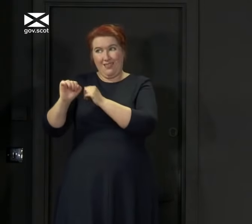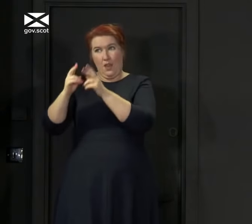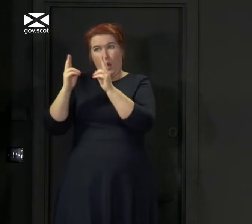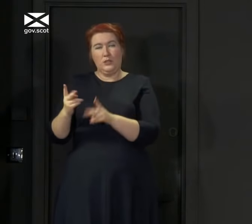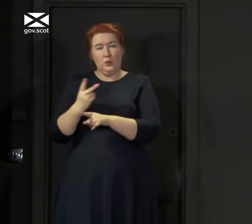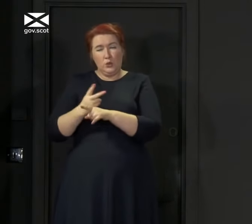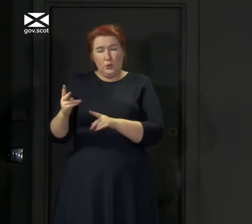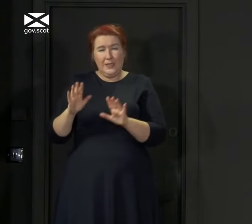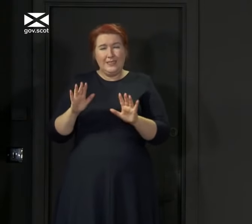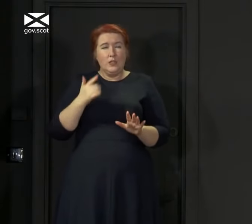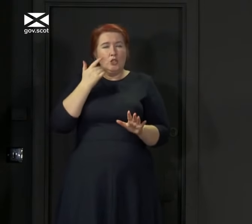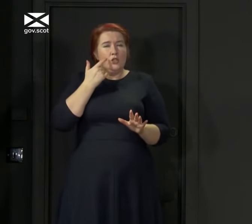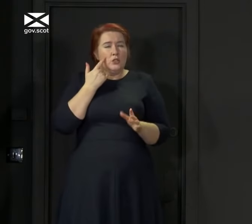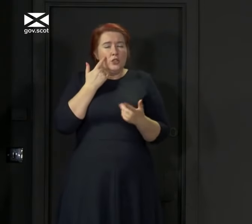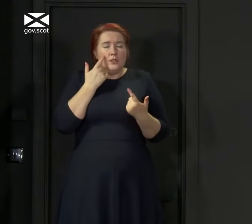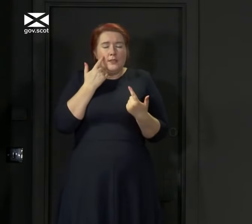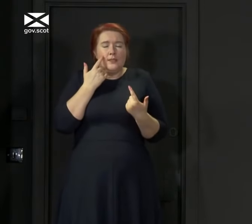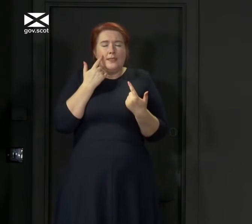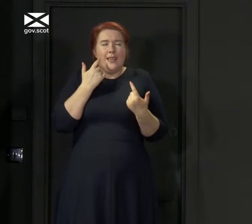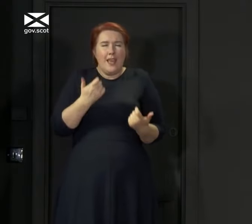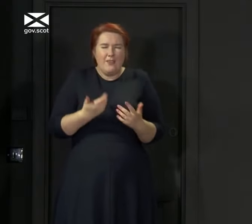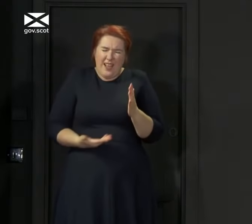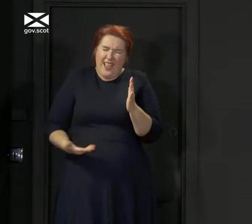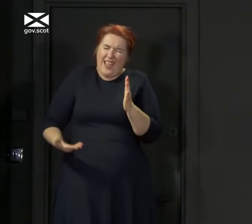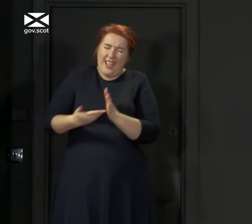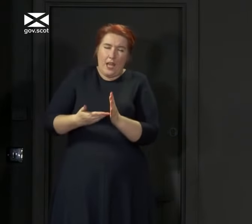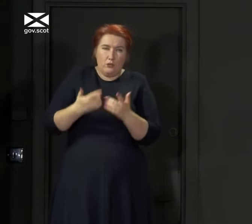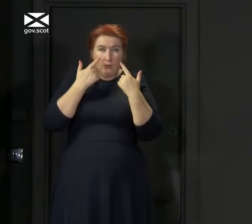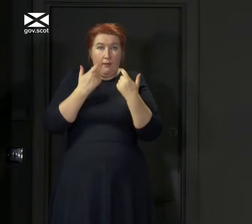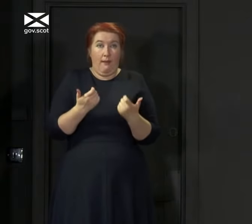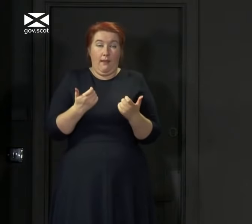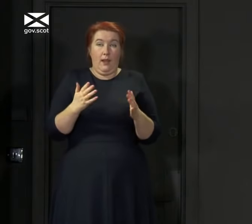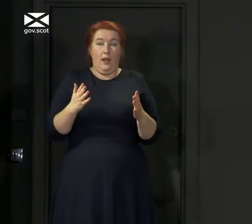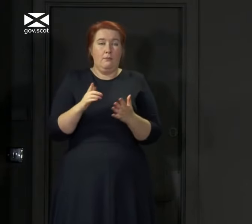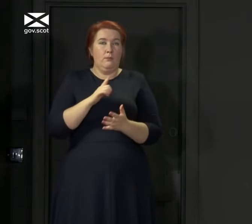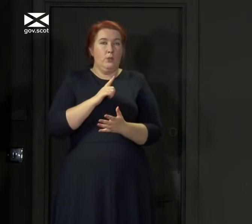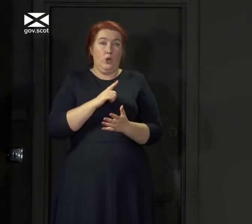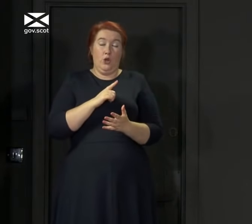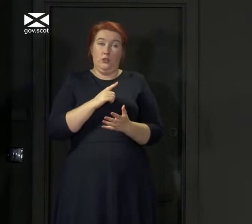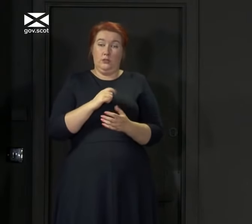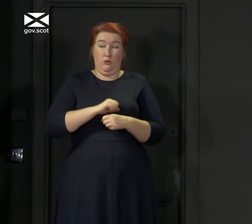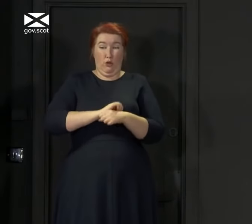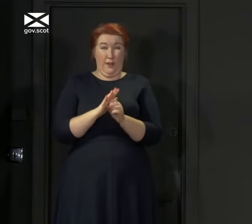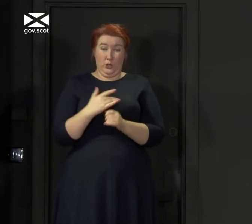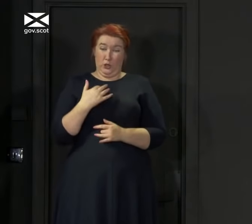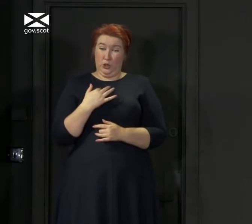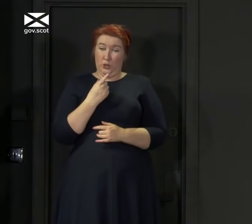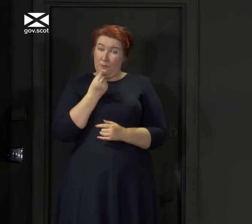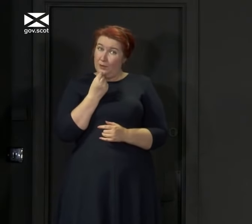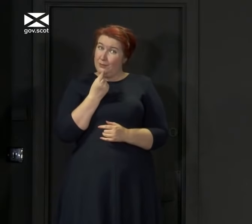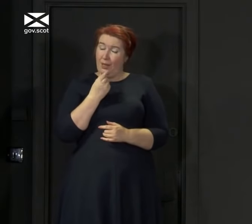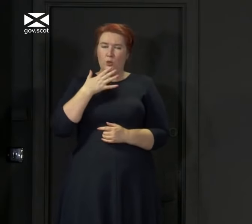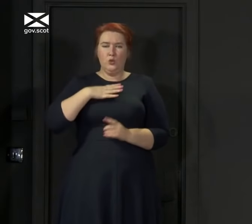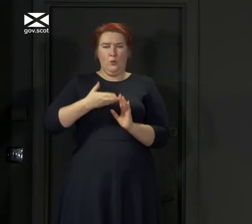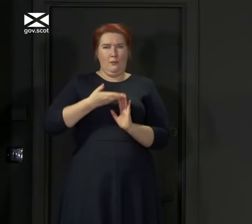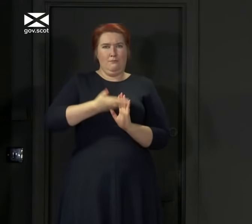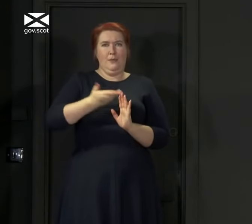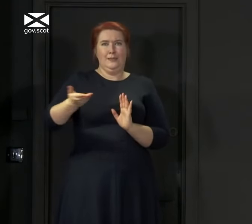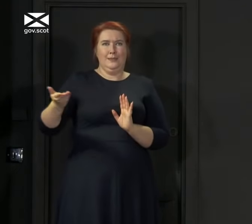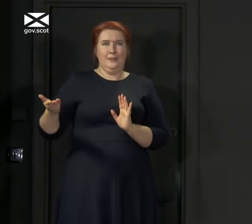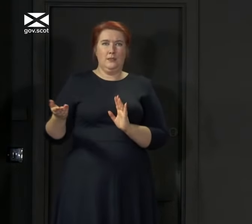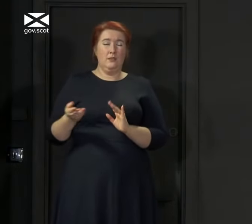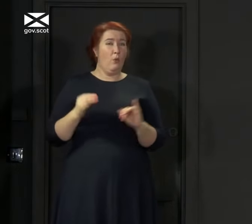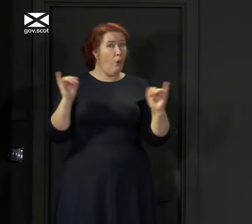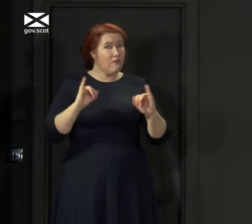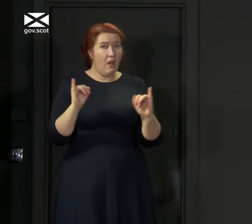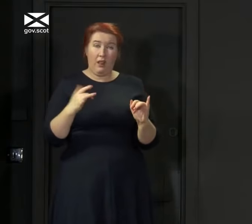Again, it's just about taking ultra care that we are not giving this virus a chance to spread. It's awful having to